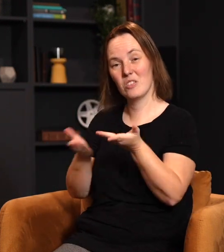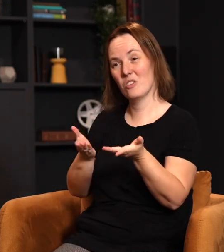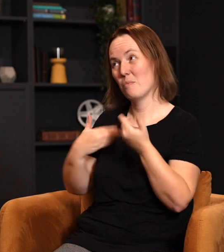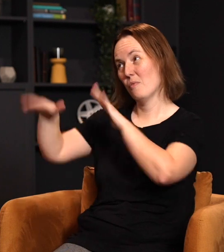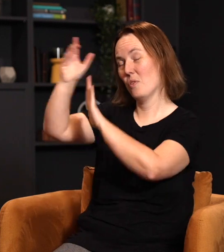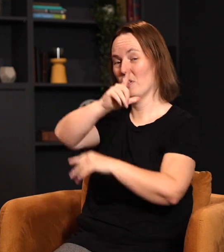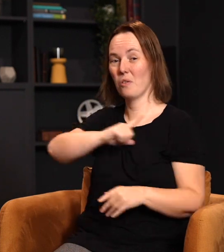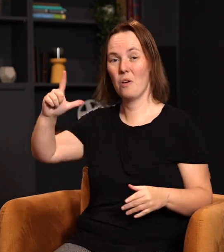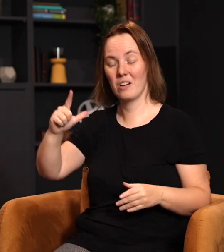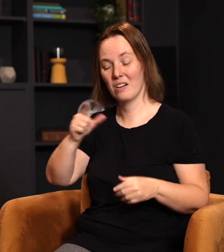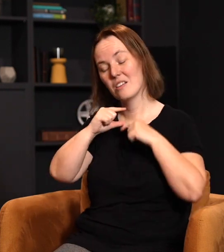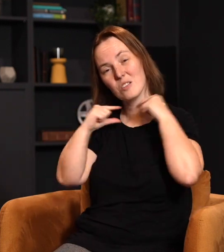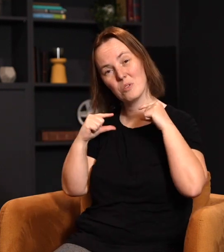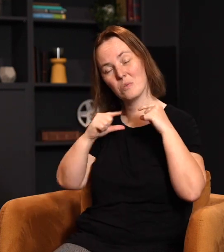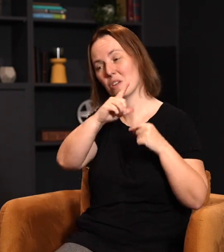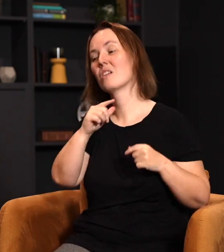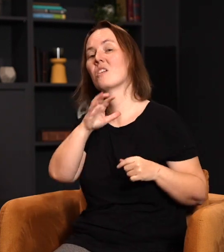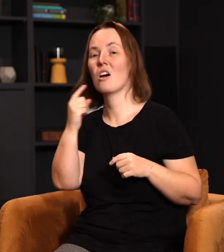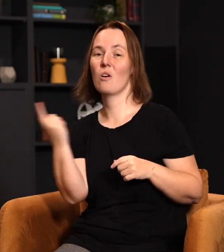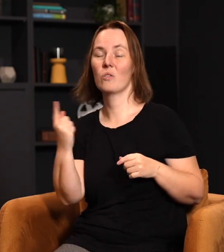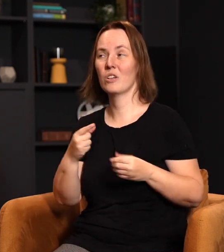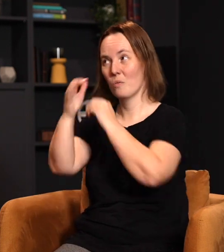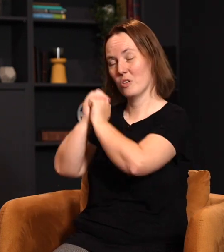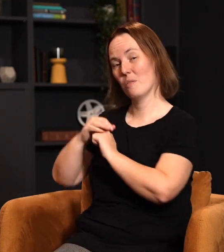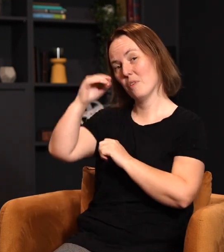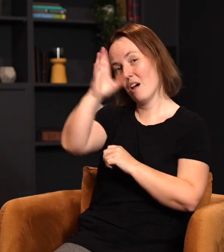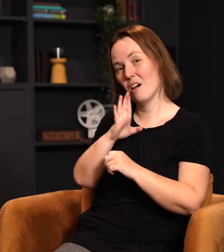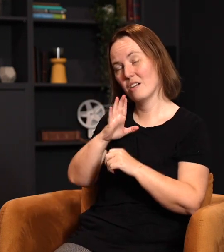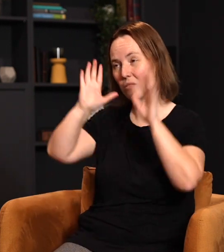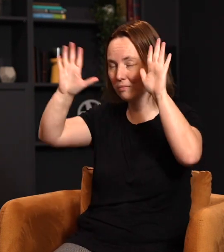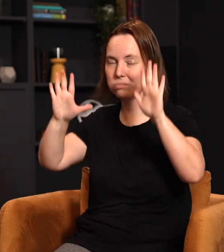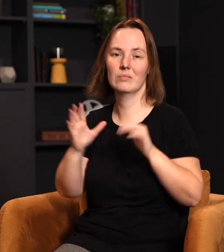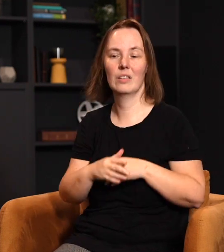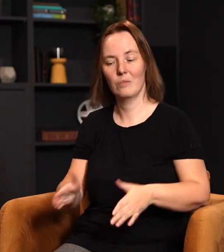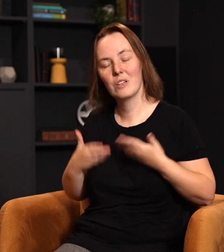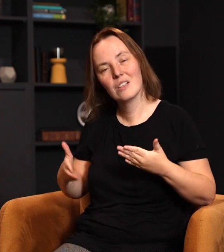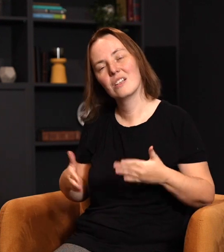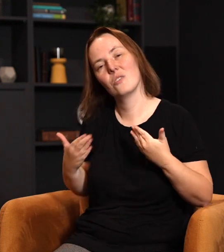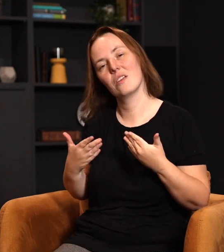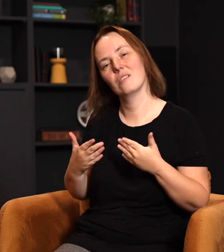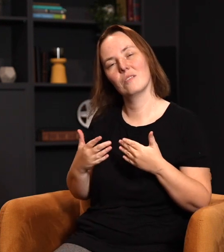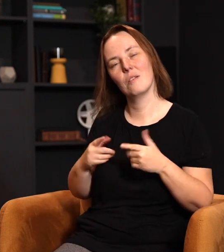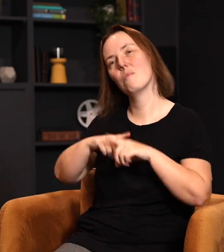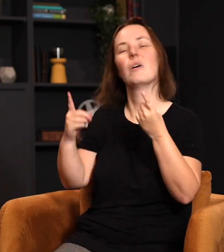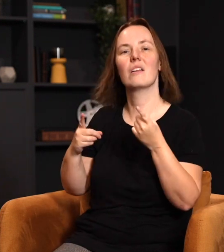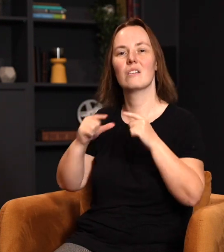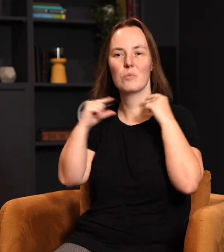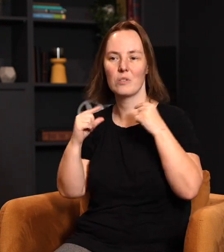ministry before the Lord, and as priests, we not only worship God, as wonderful as that is, and we enjoy that, but as priests,